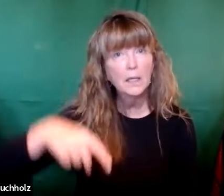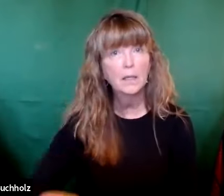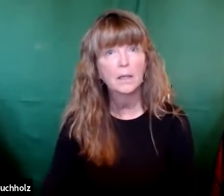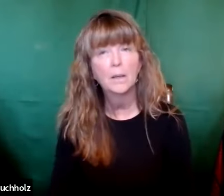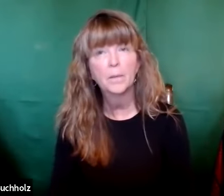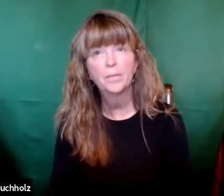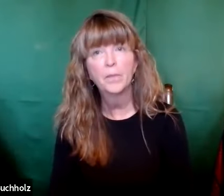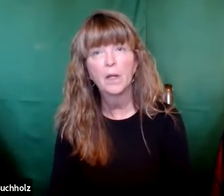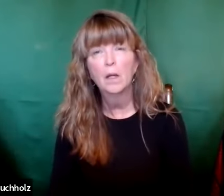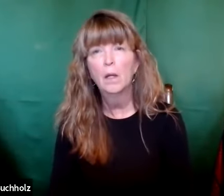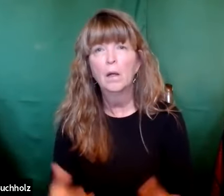Maybe you've got cerebral palsy.